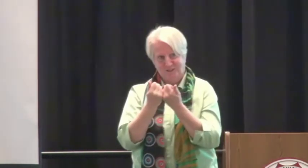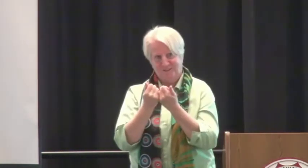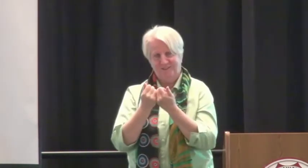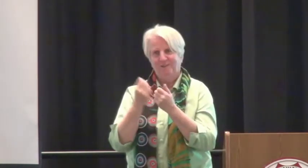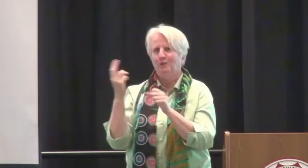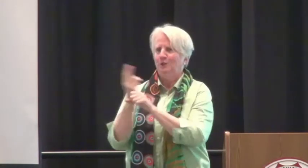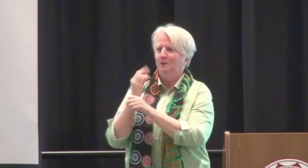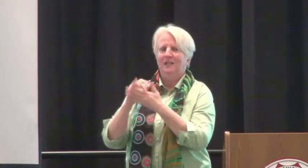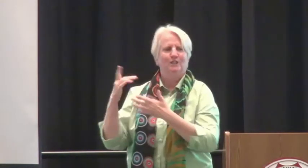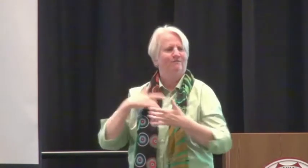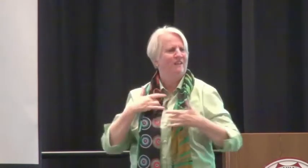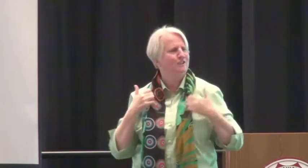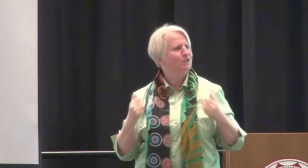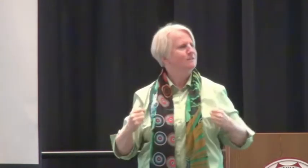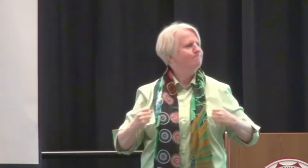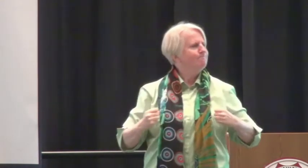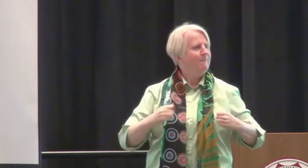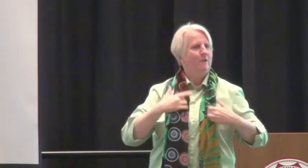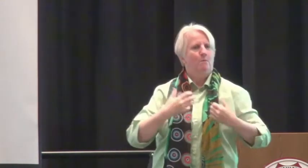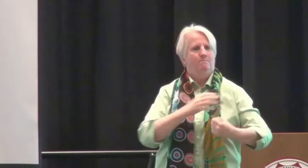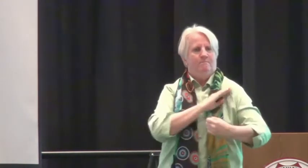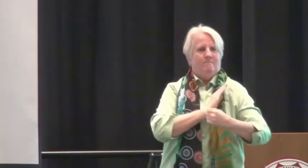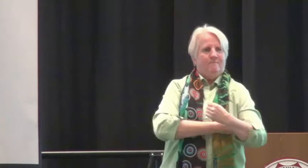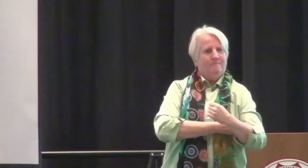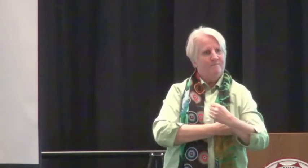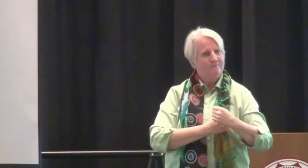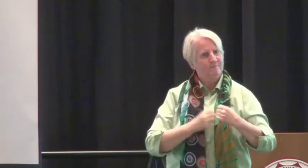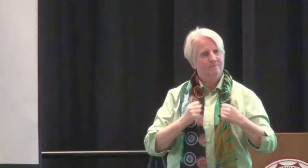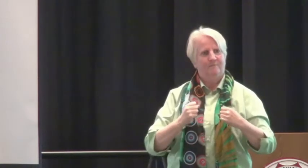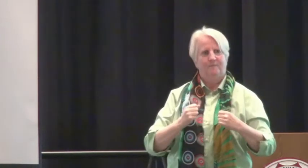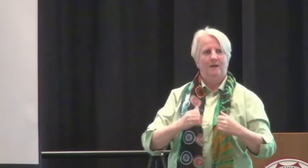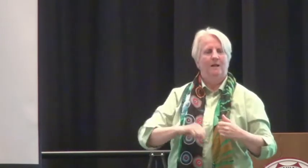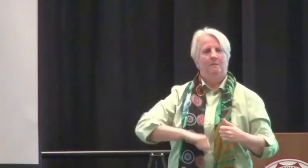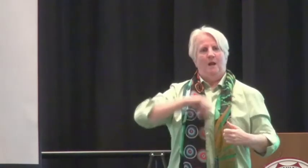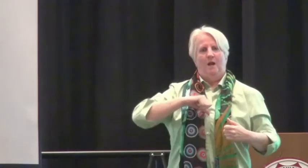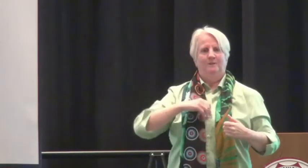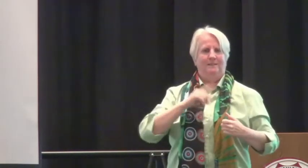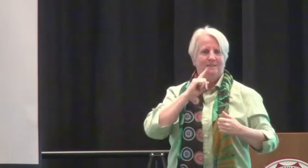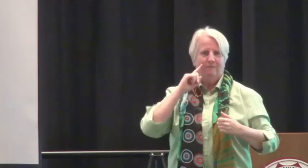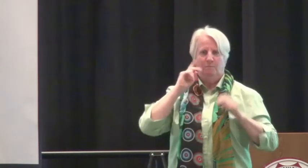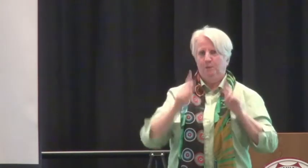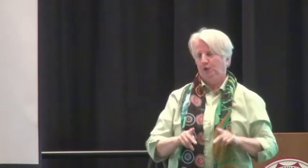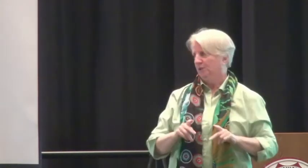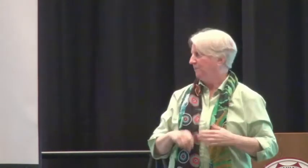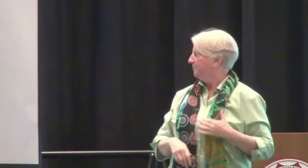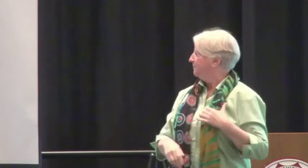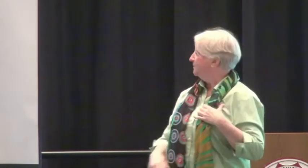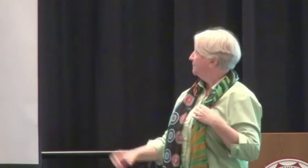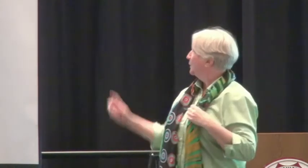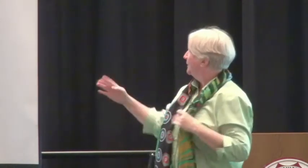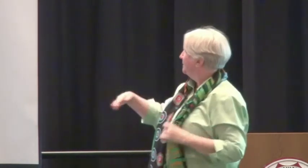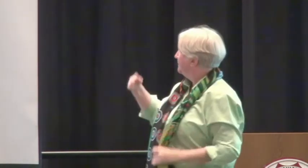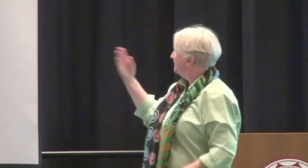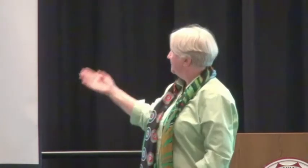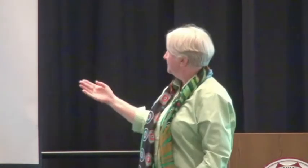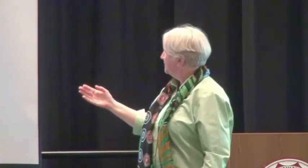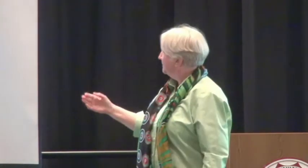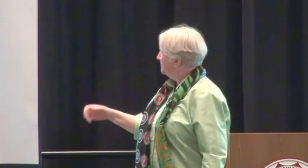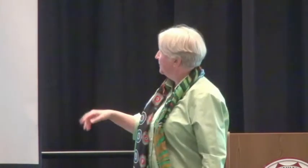speaks against autism and the oppression of Deaf people. Roxanne is an empowered Deaf individual. Let's look at our